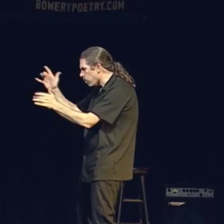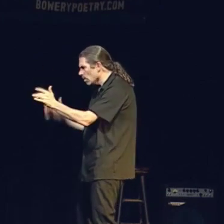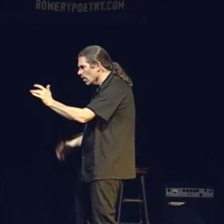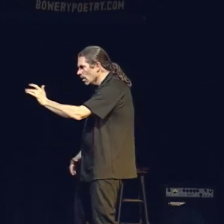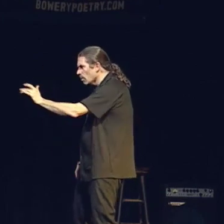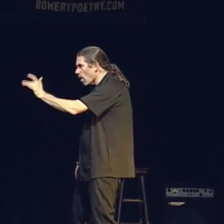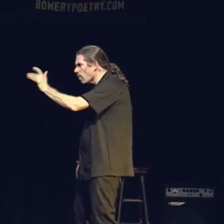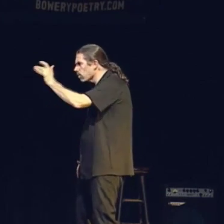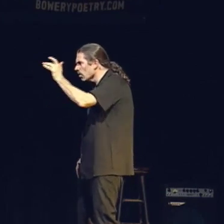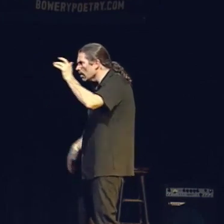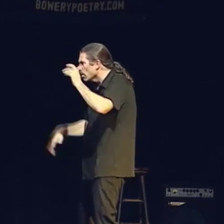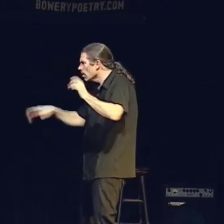Carries off the gold.